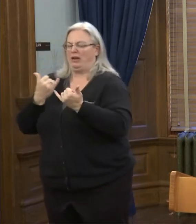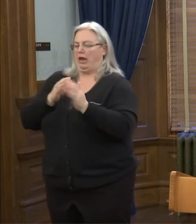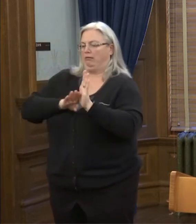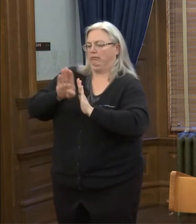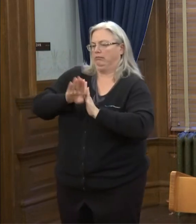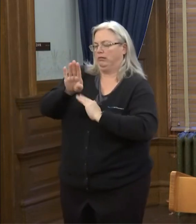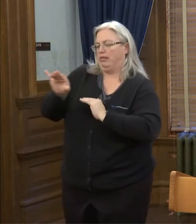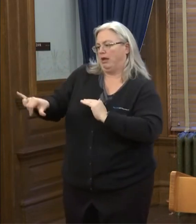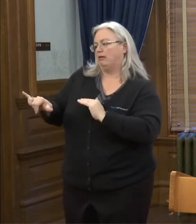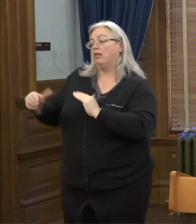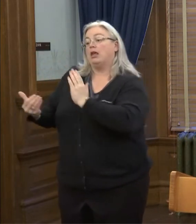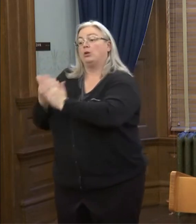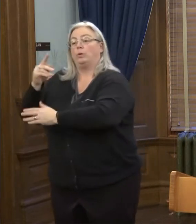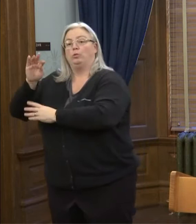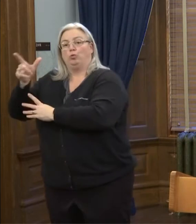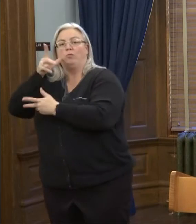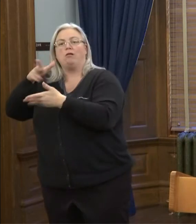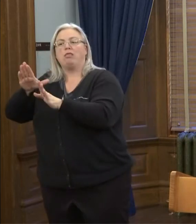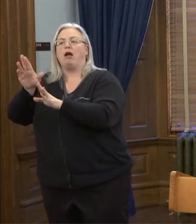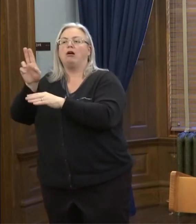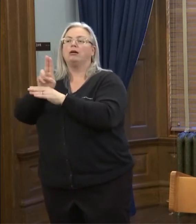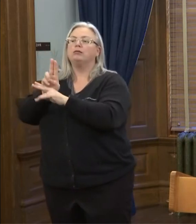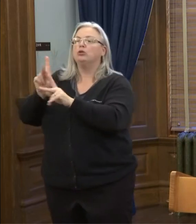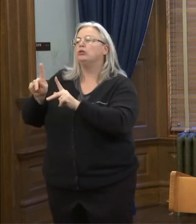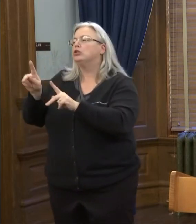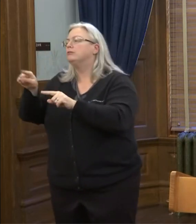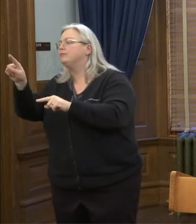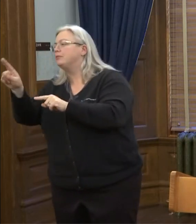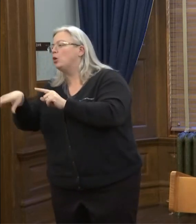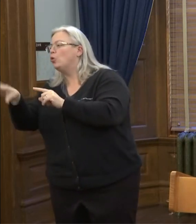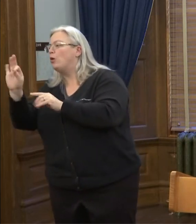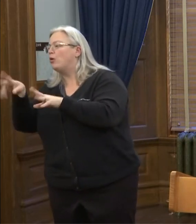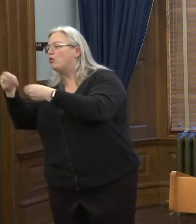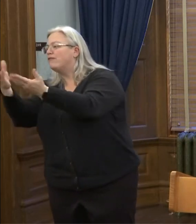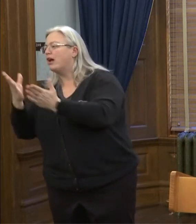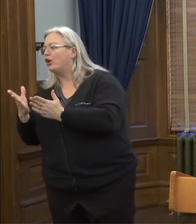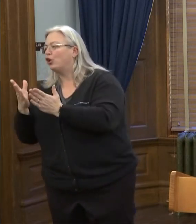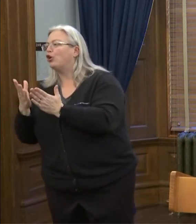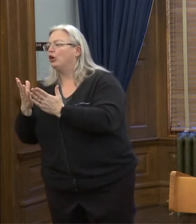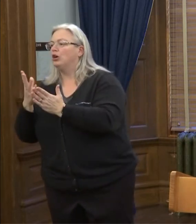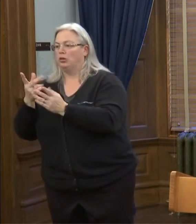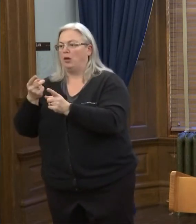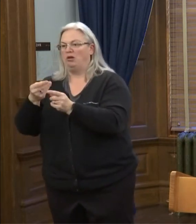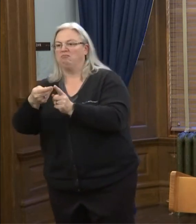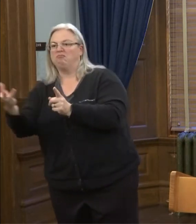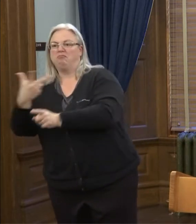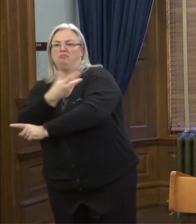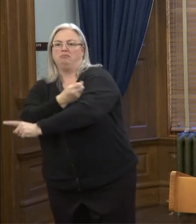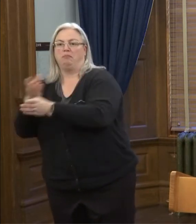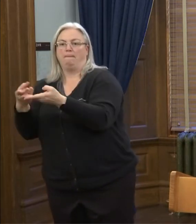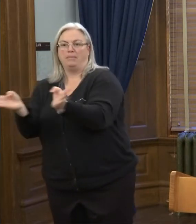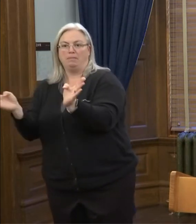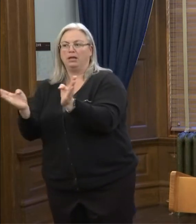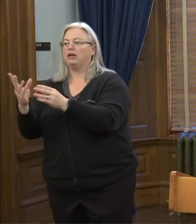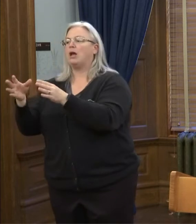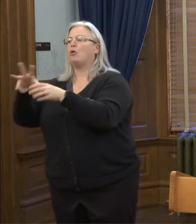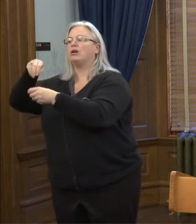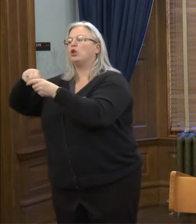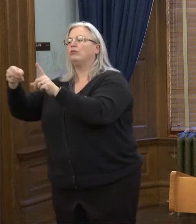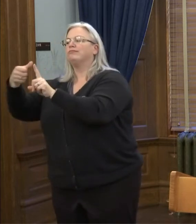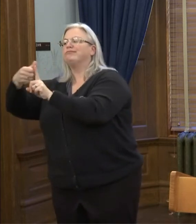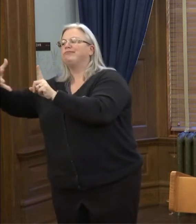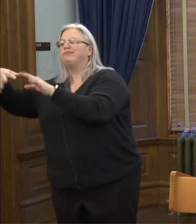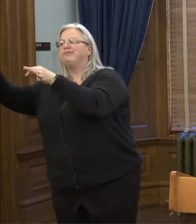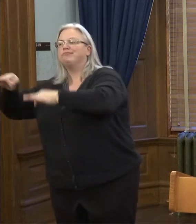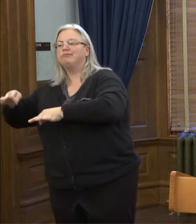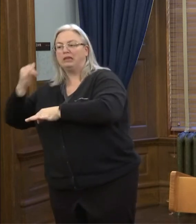The new tool will allow users to locate providers near them who are vaccinating the public and include guidance on whether those